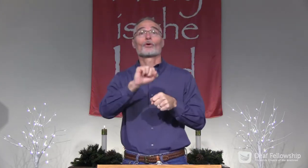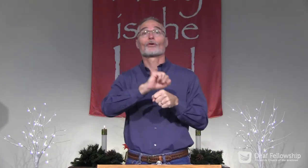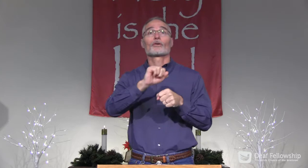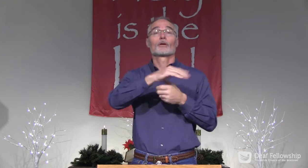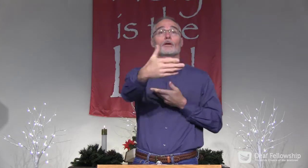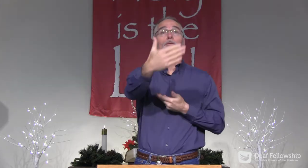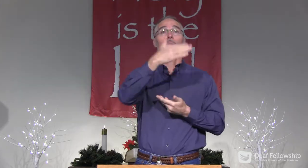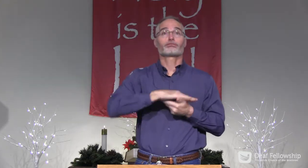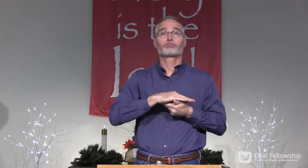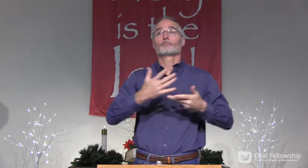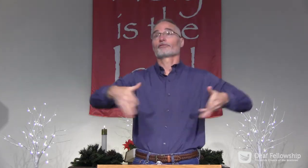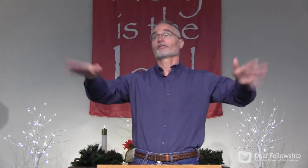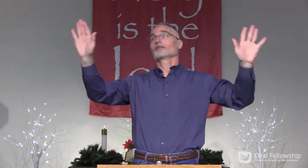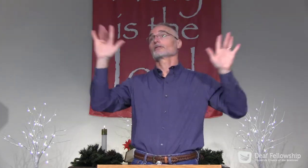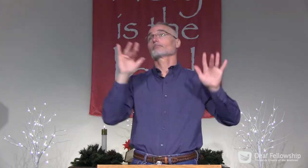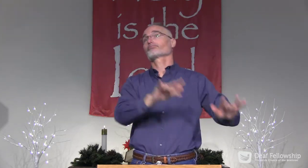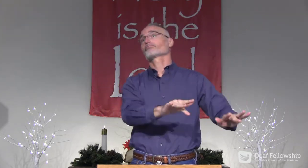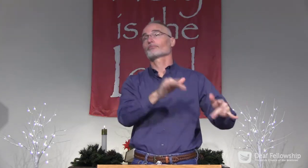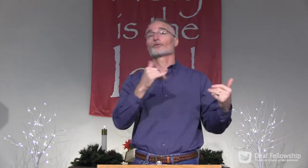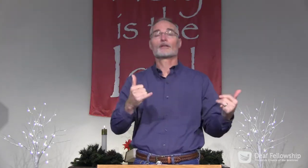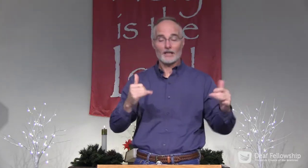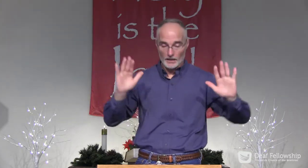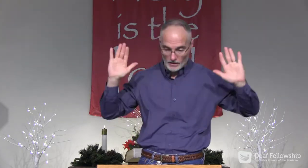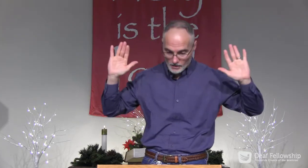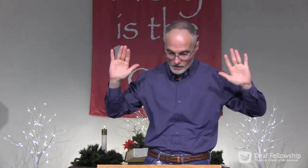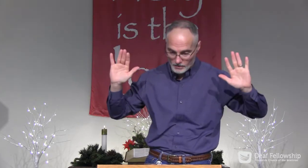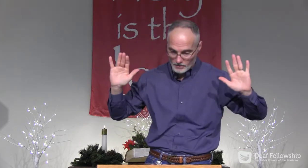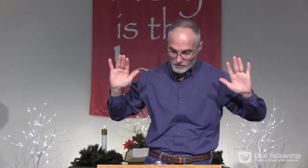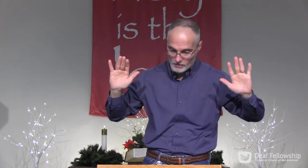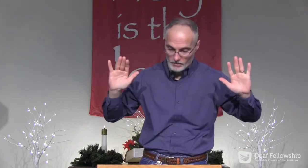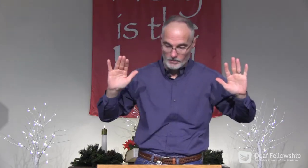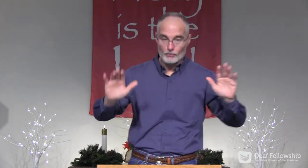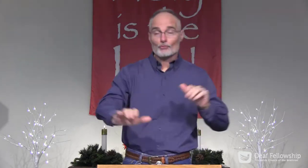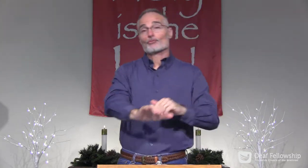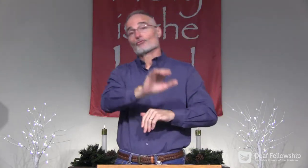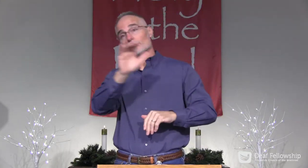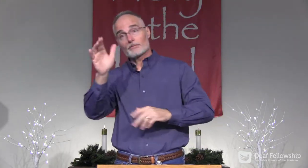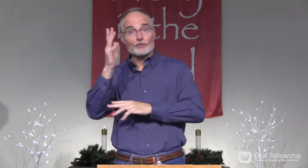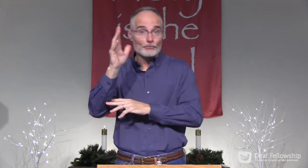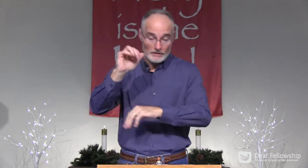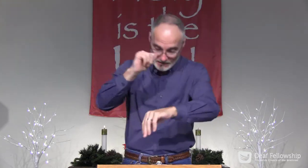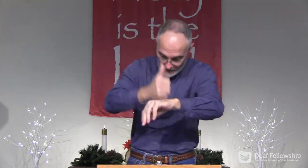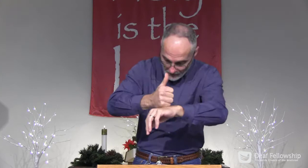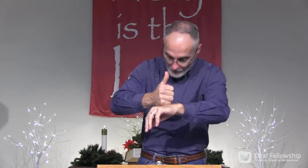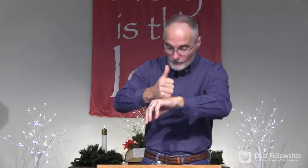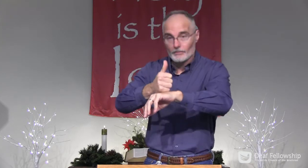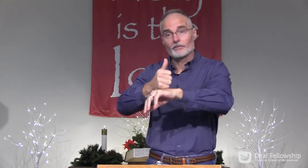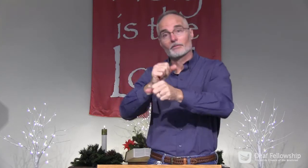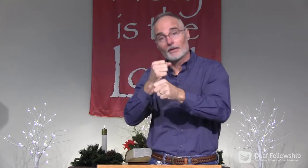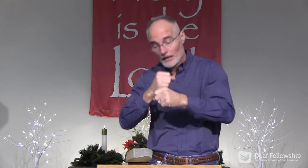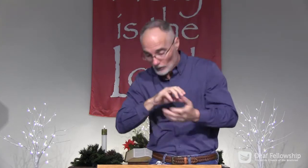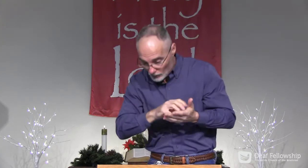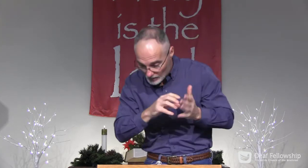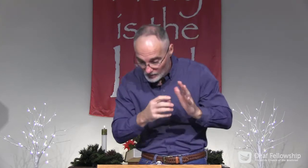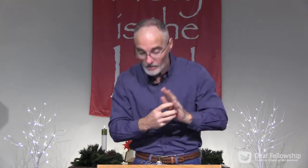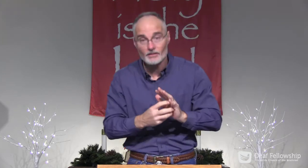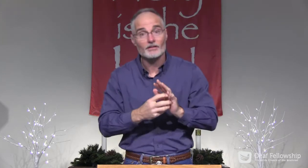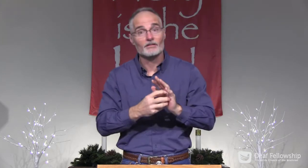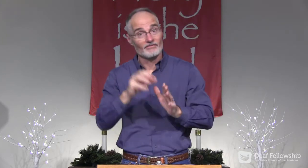Does that mean we just have to turn off the news and close our work laptop for the day to get peace? Set up the Christmas tree and